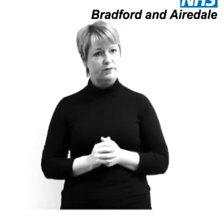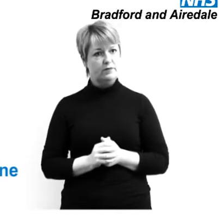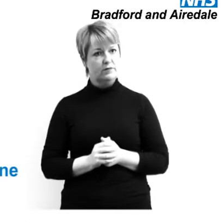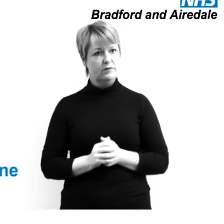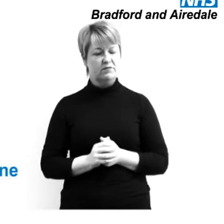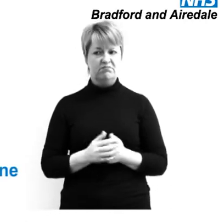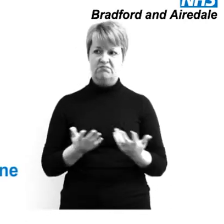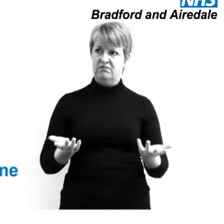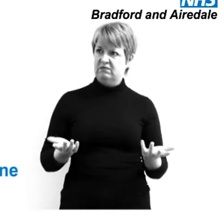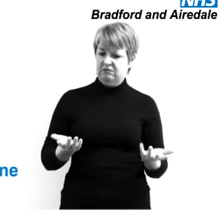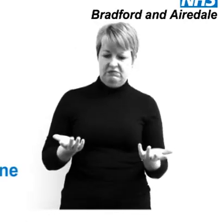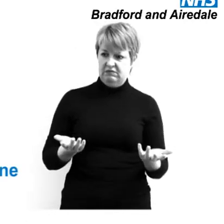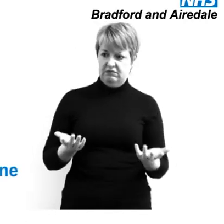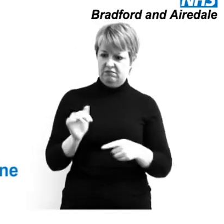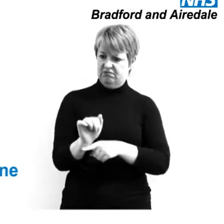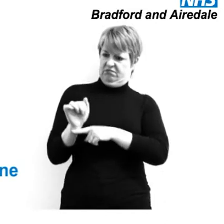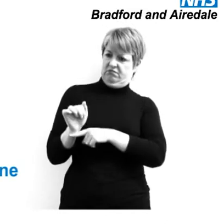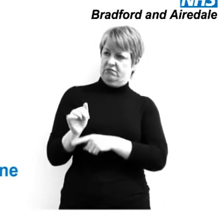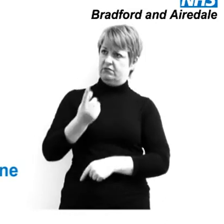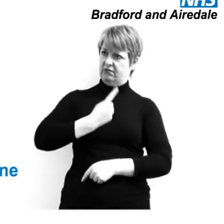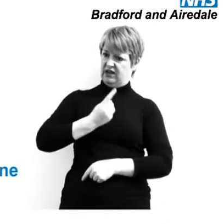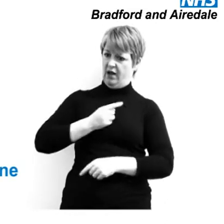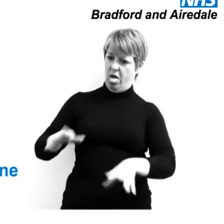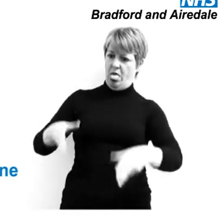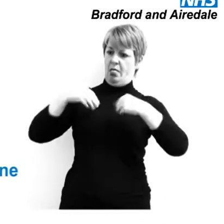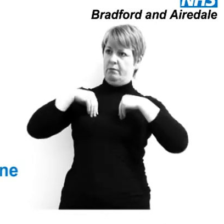What can I do to stop me and other people getting flu?